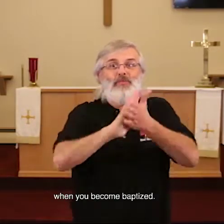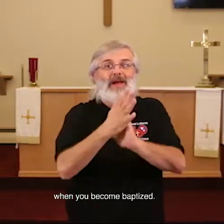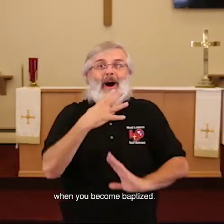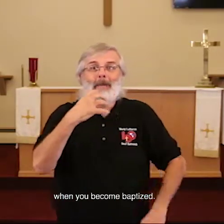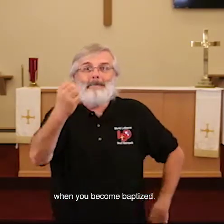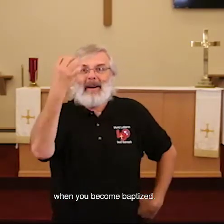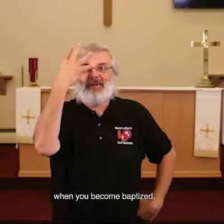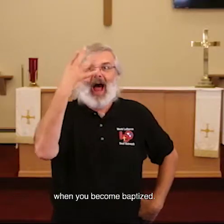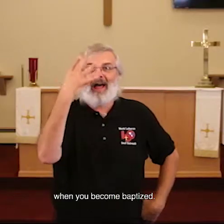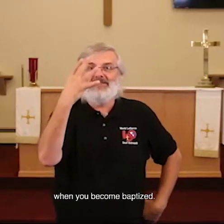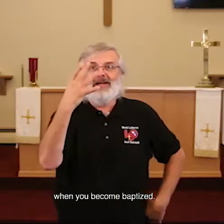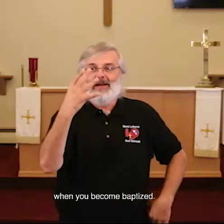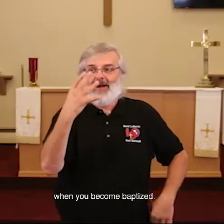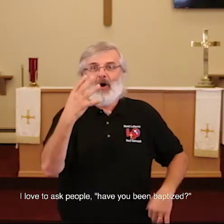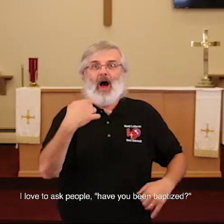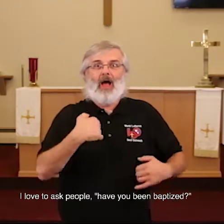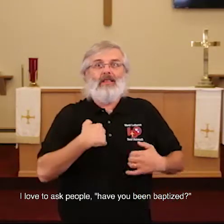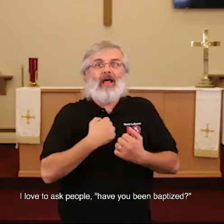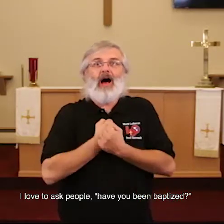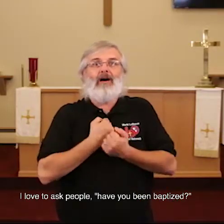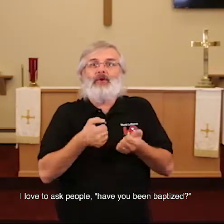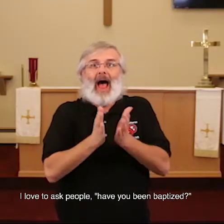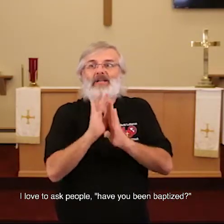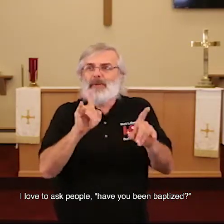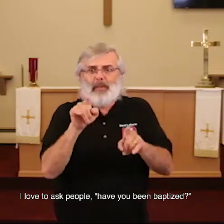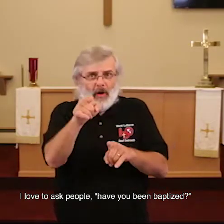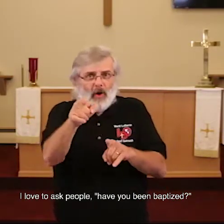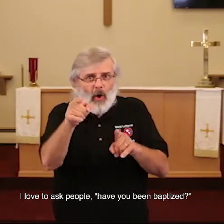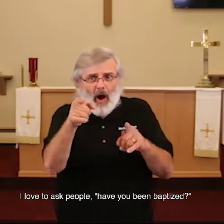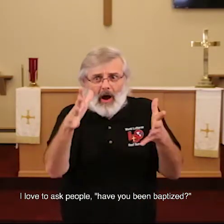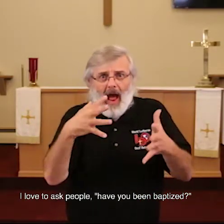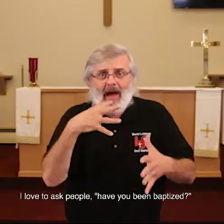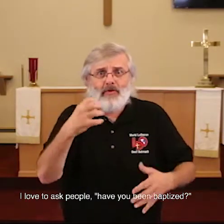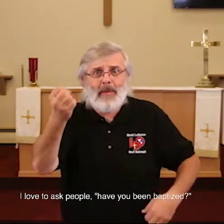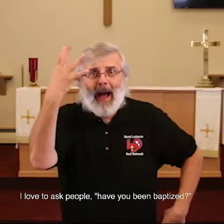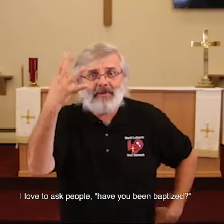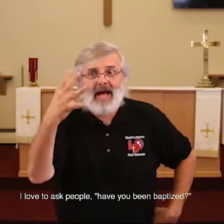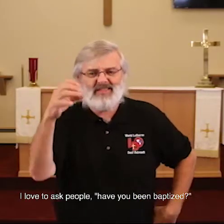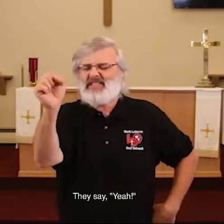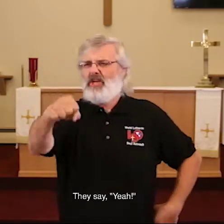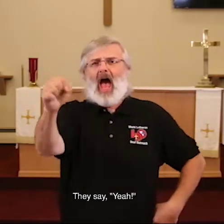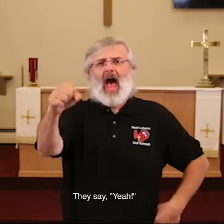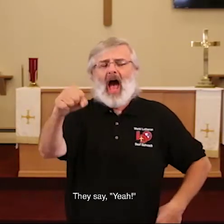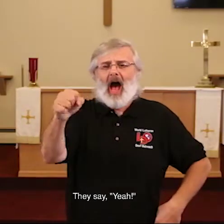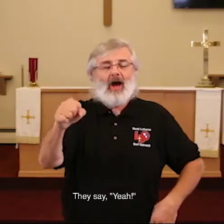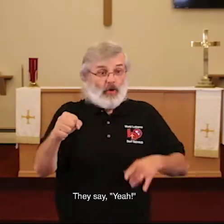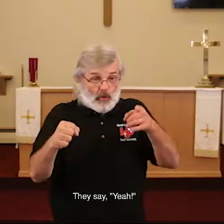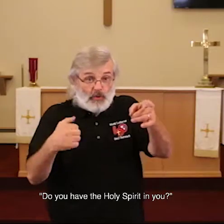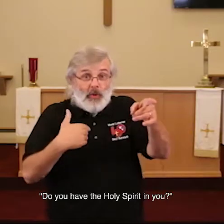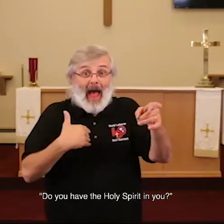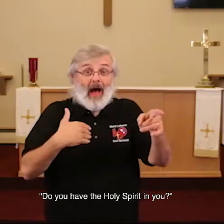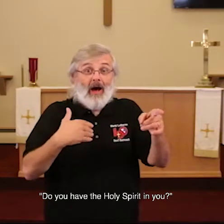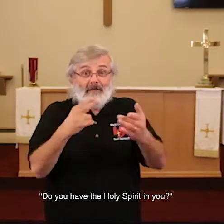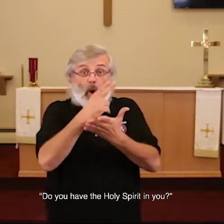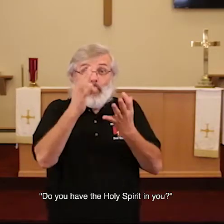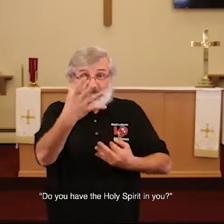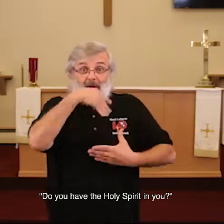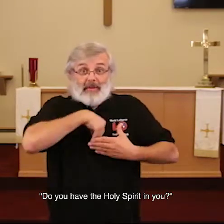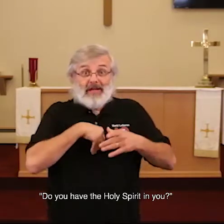become baptized, you know, I would love to ask people, have you been baptized? And they say, yeah! Do you have the Holy Spirit in